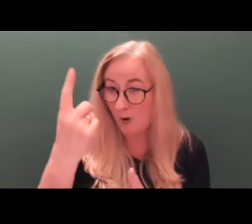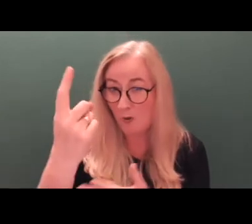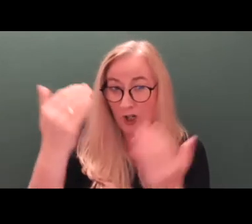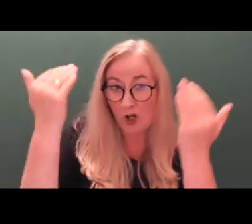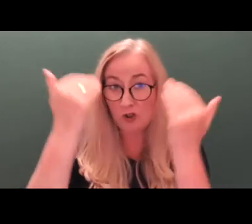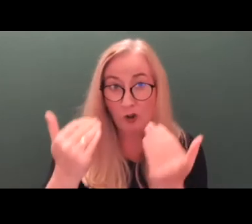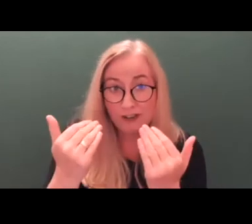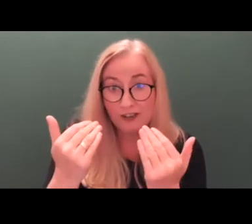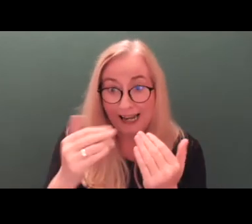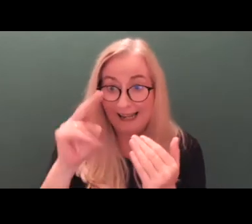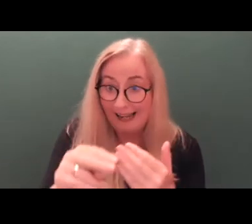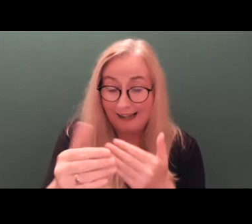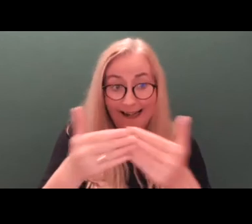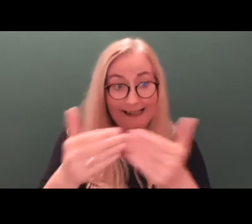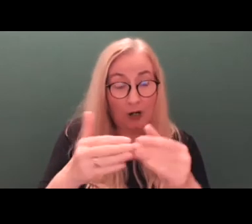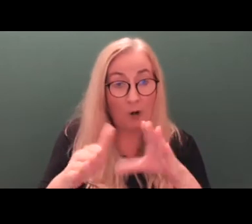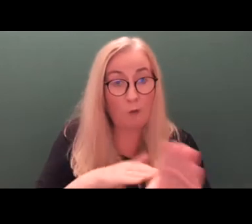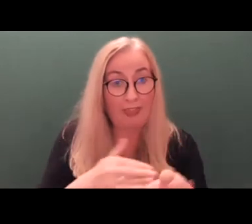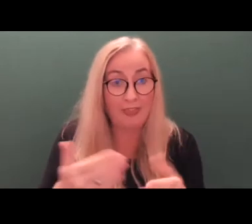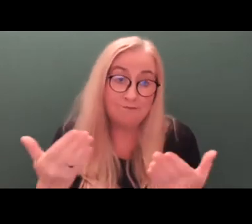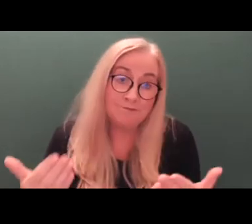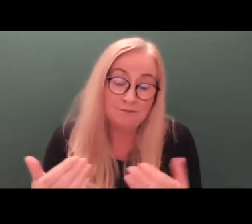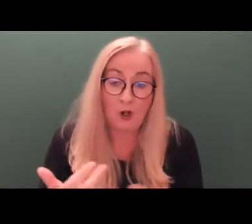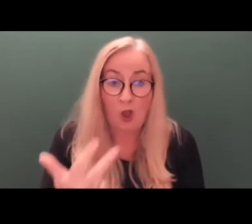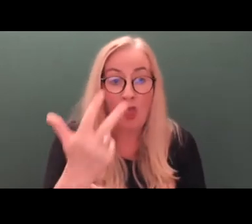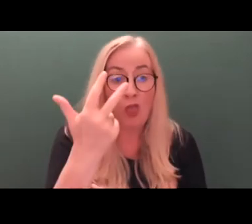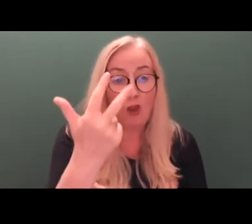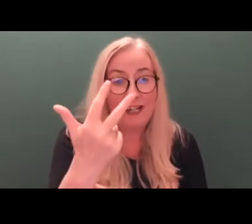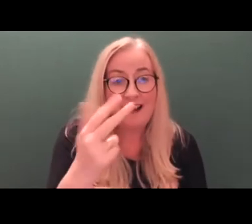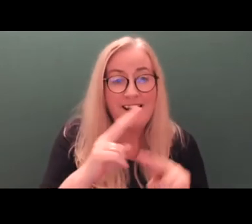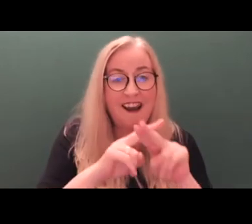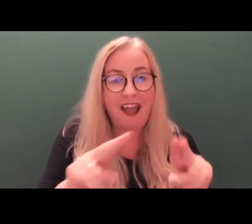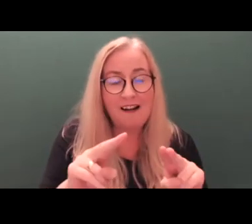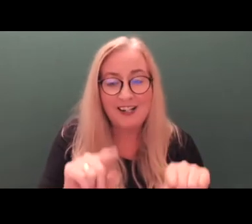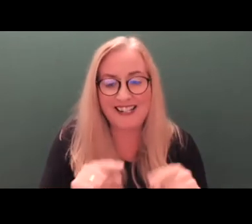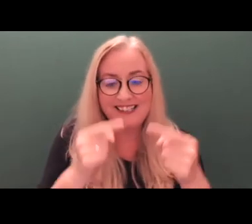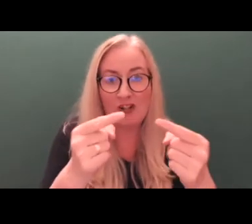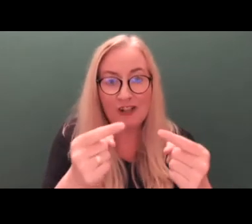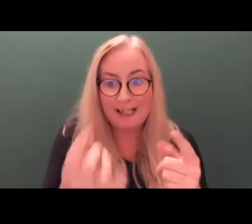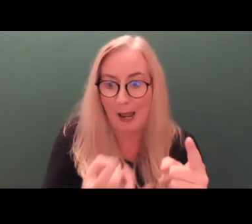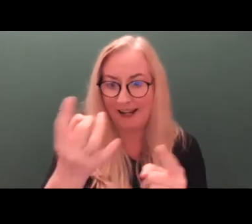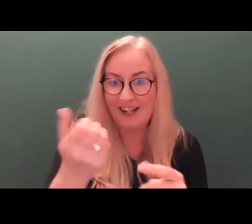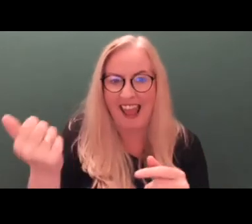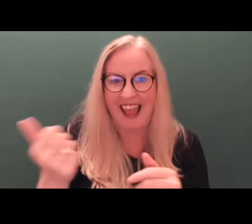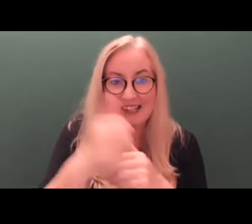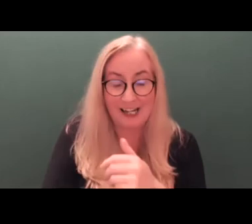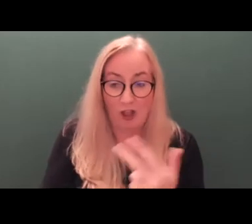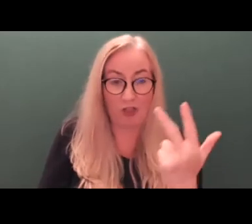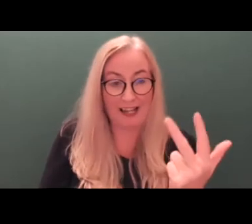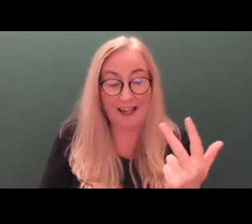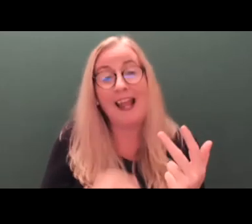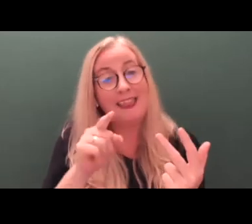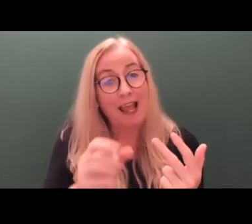be able to deal with three non-contentions applications a day. Now, that sounds modest,